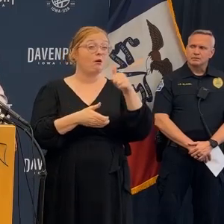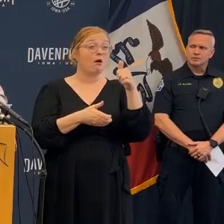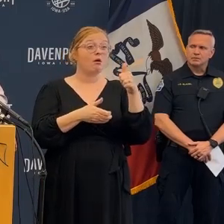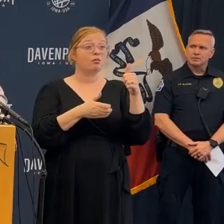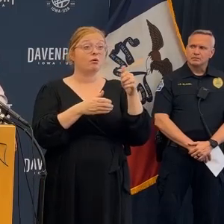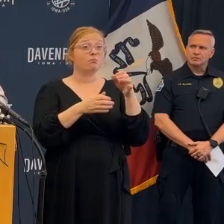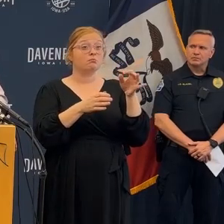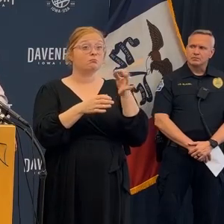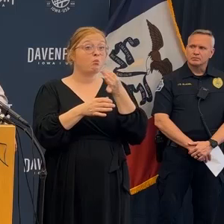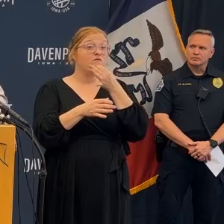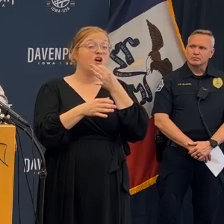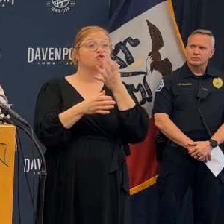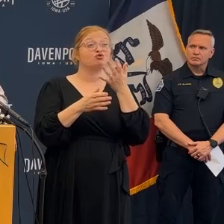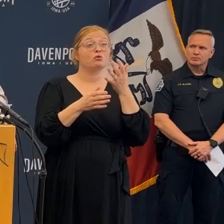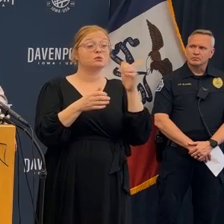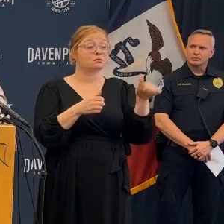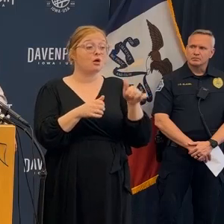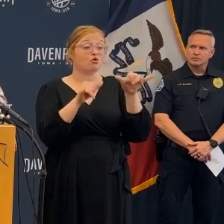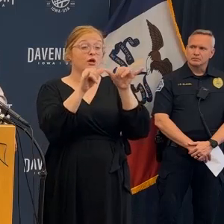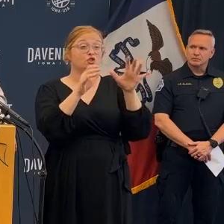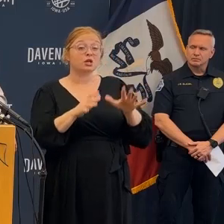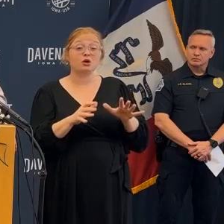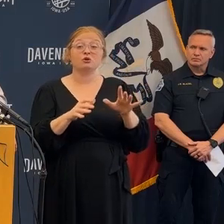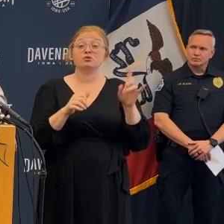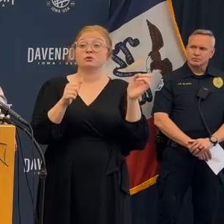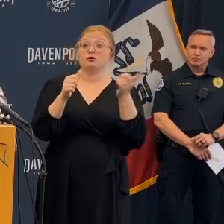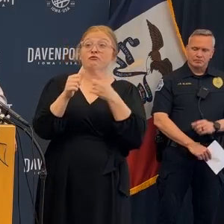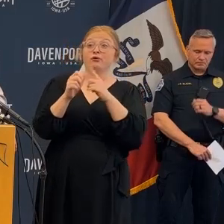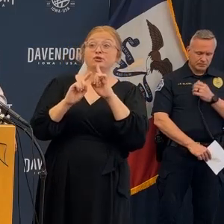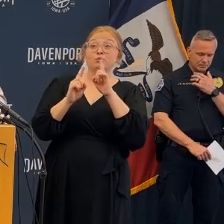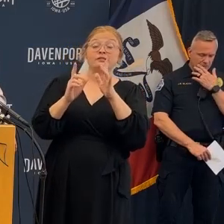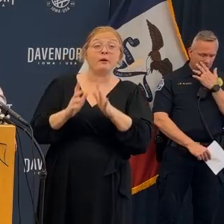I've been working with other engineers